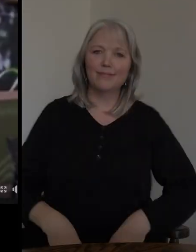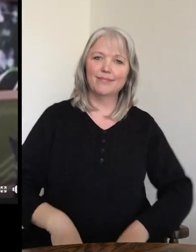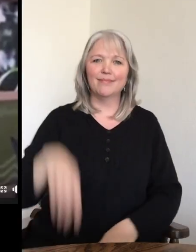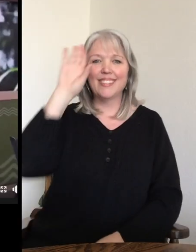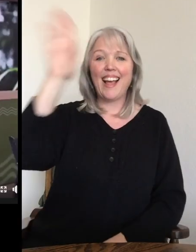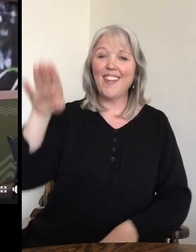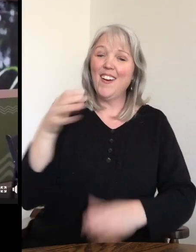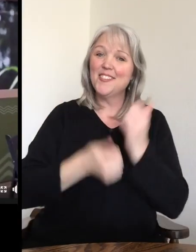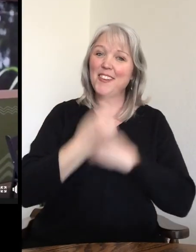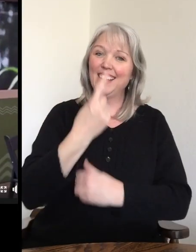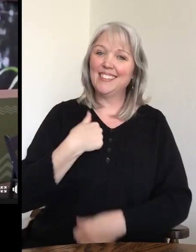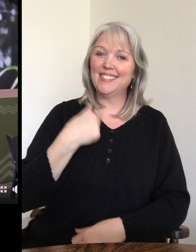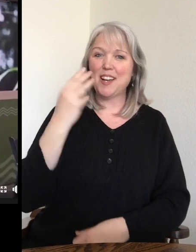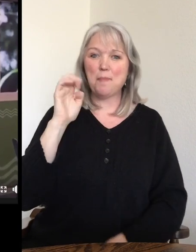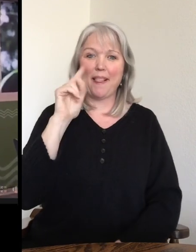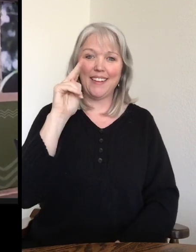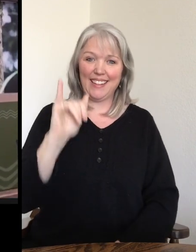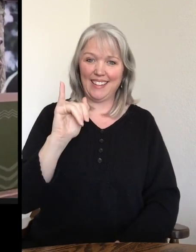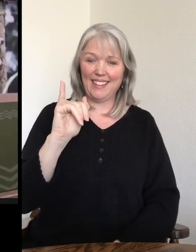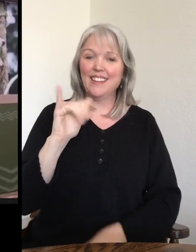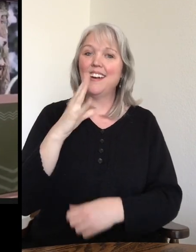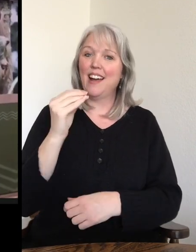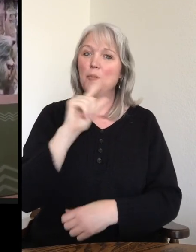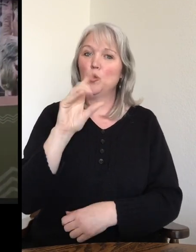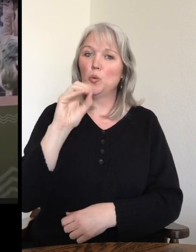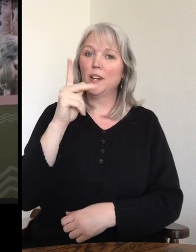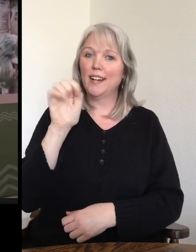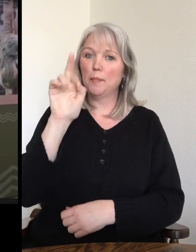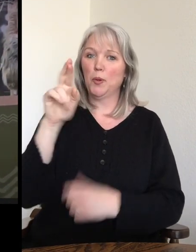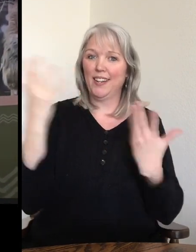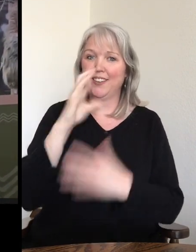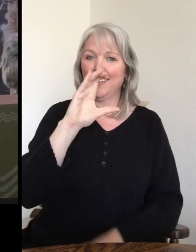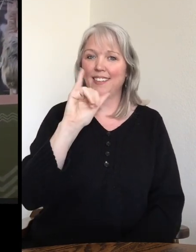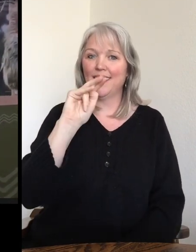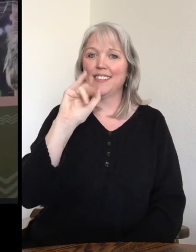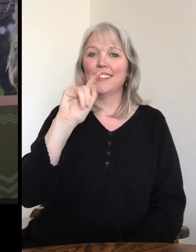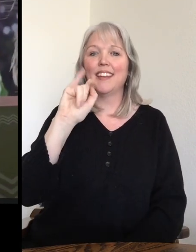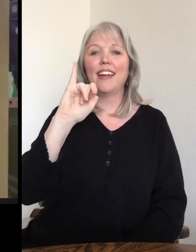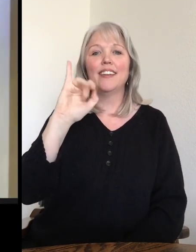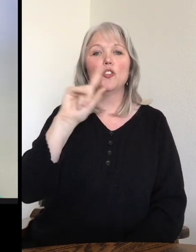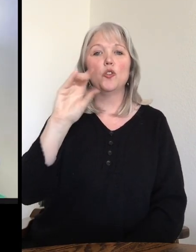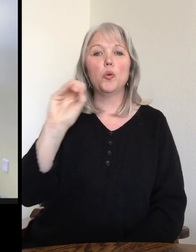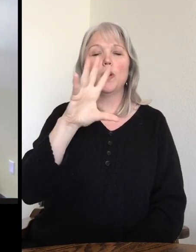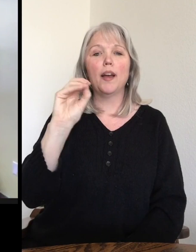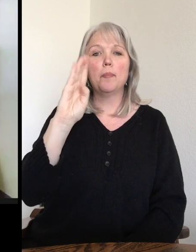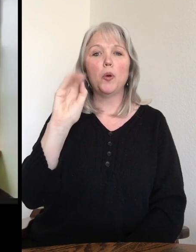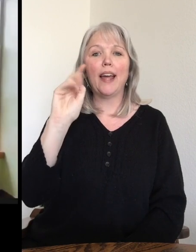Hi everybody! I'm Melanie. I'm one of the zookeepers here at the Cincinnati Zoo in Botanical Garden. We also have Erin here. Hi guys!